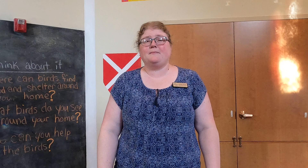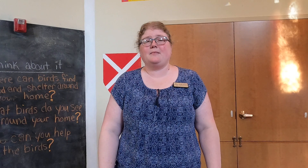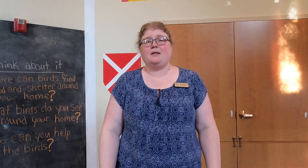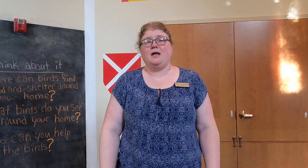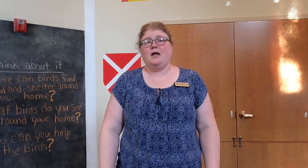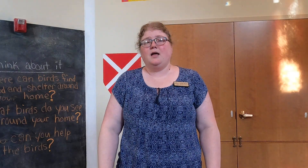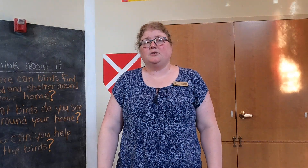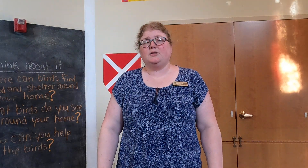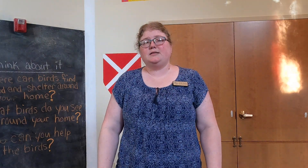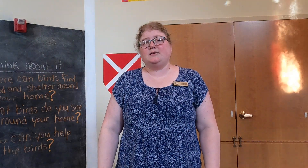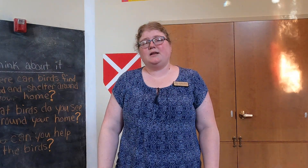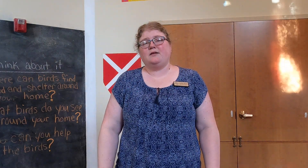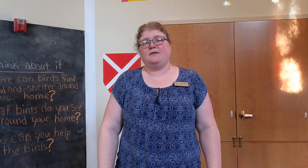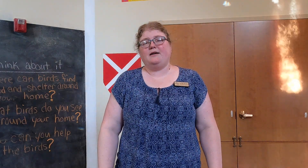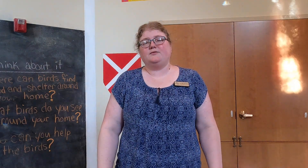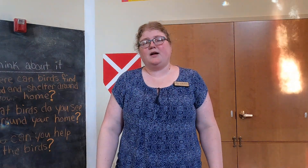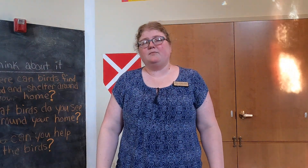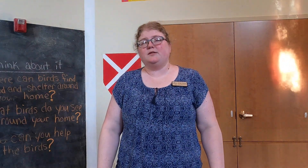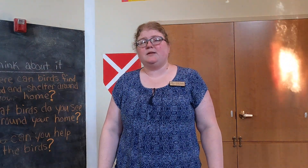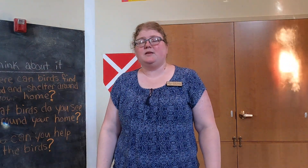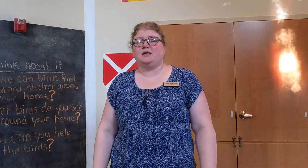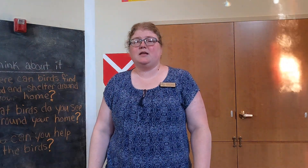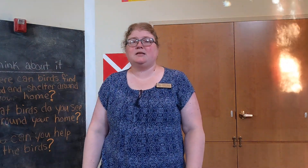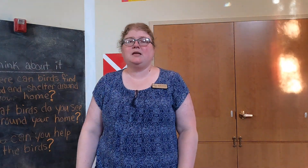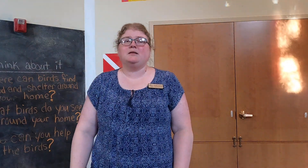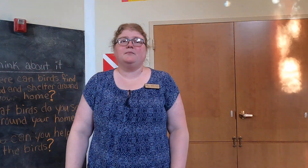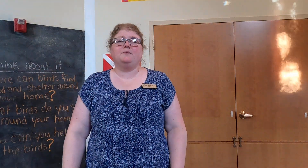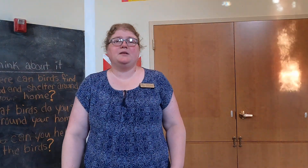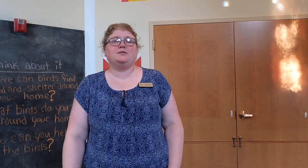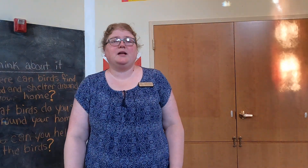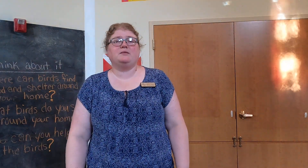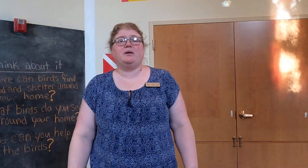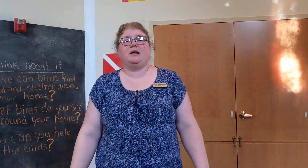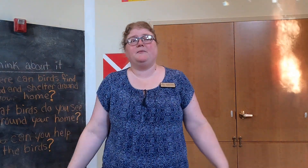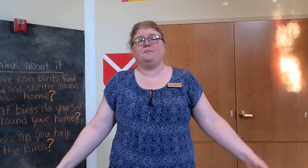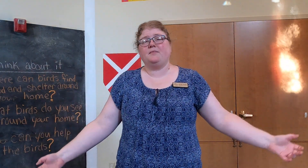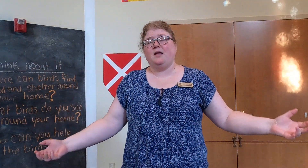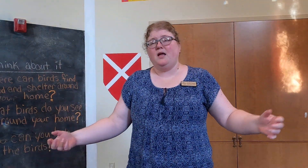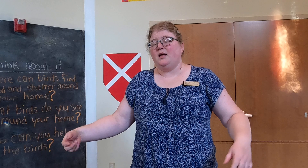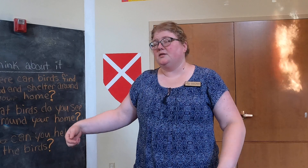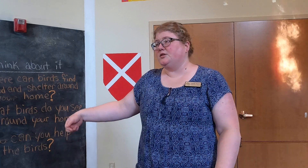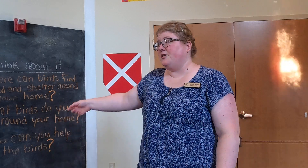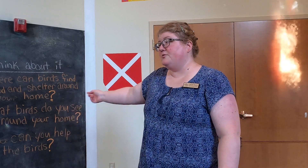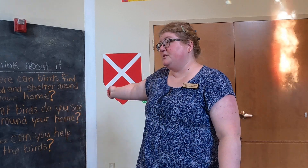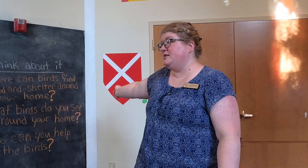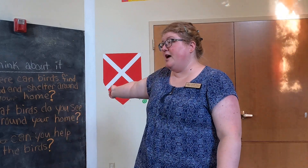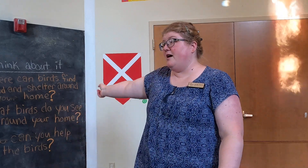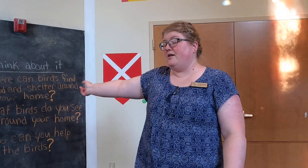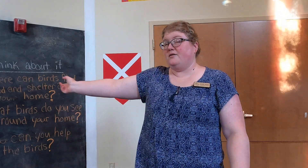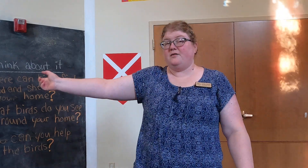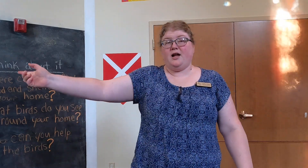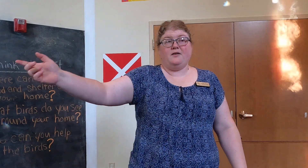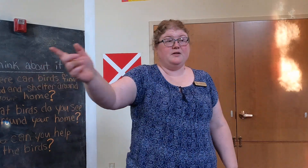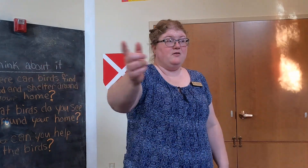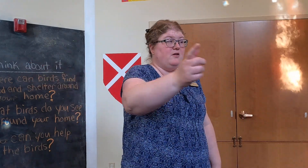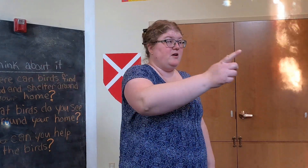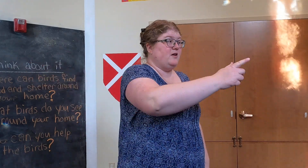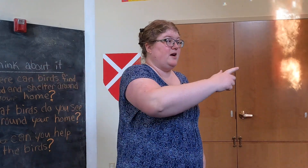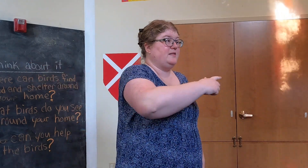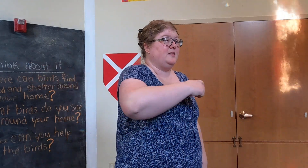So this is another fives rhyme with something that gets eaten. This one has a bunny. So down around the corner at